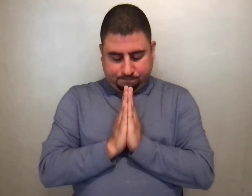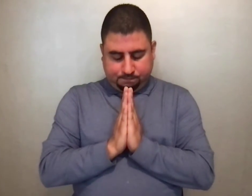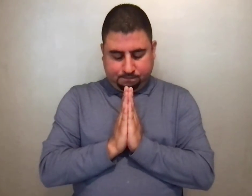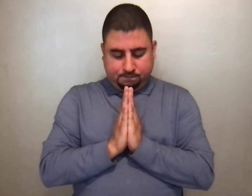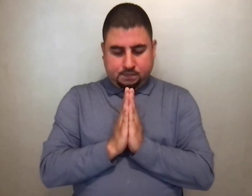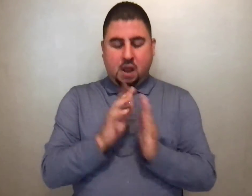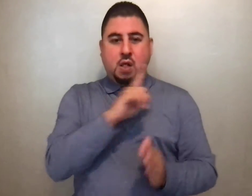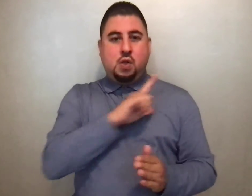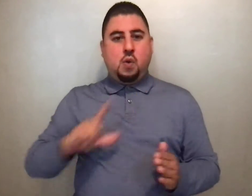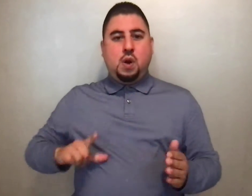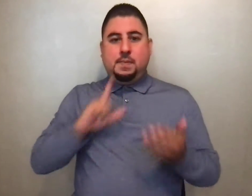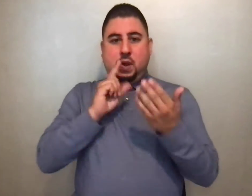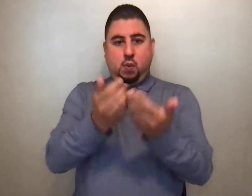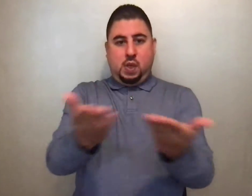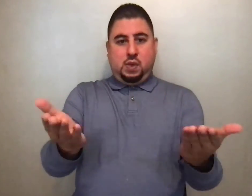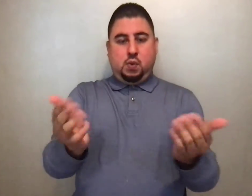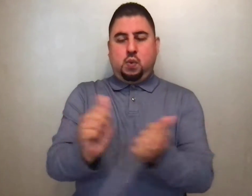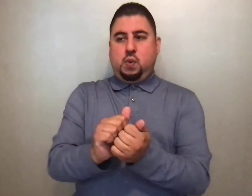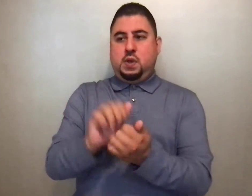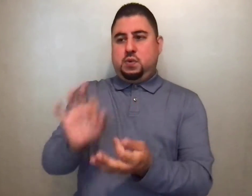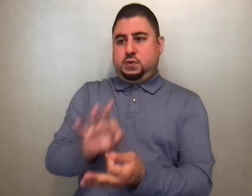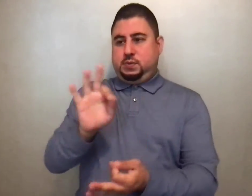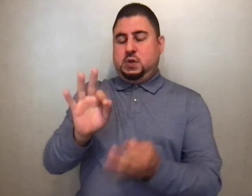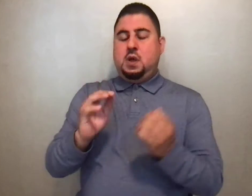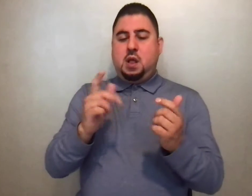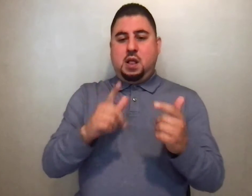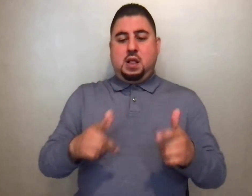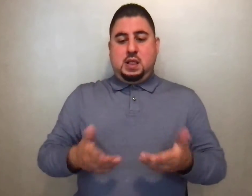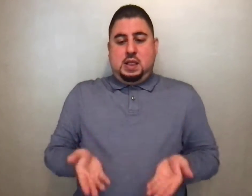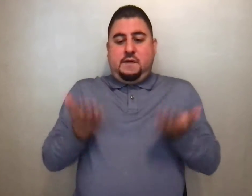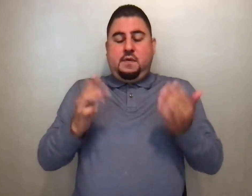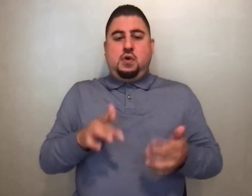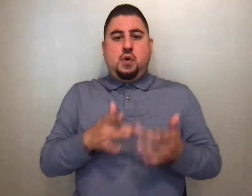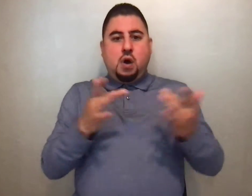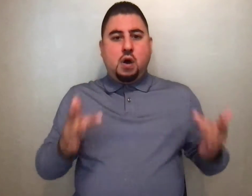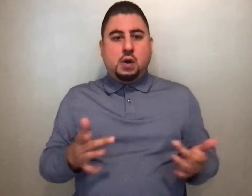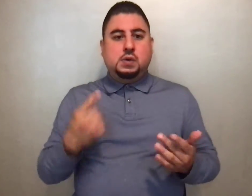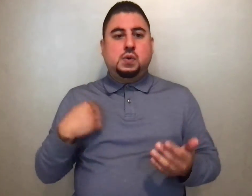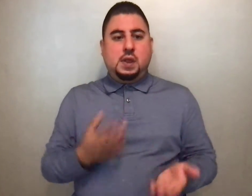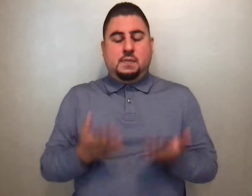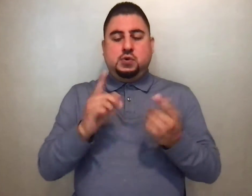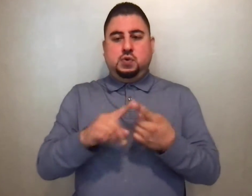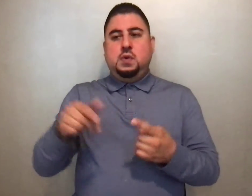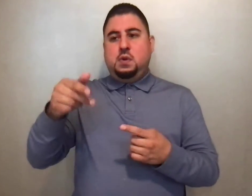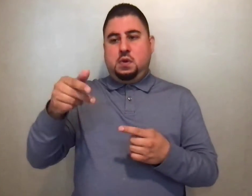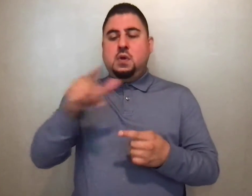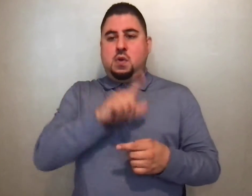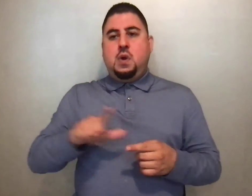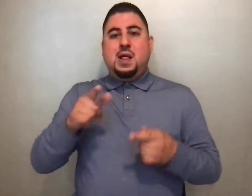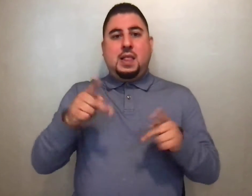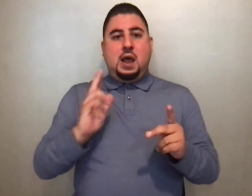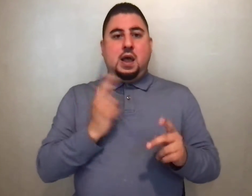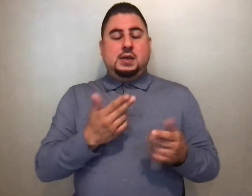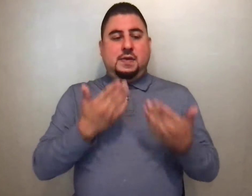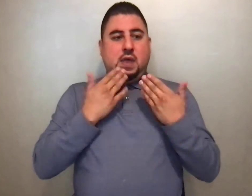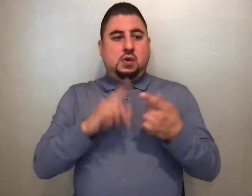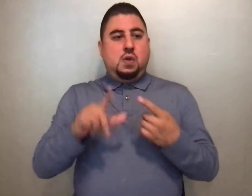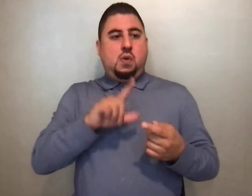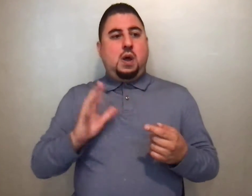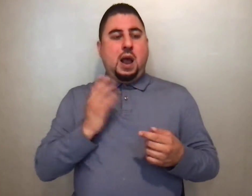The Lord be with you. And with your spirit. Lift up your hearts. We lift them up to the Lord. Let us give thanks to the Lord our God. It is right and